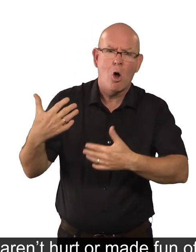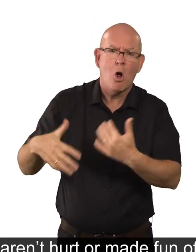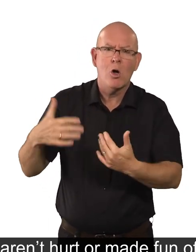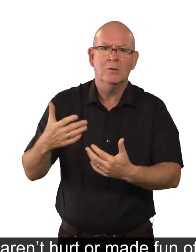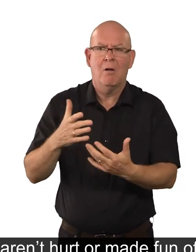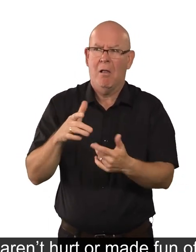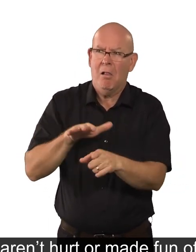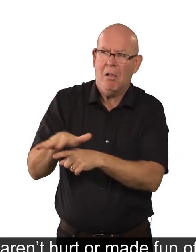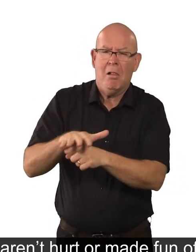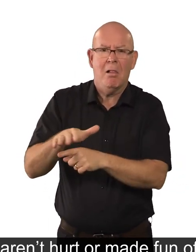by other people.